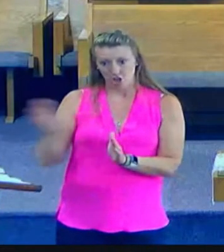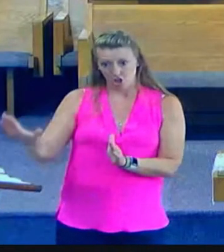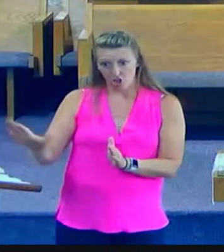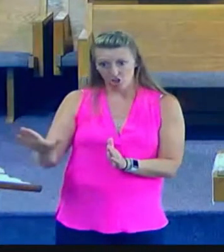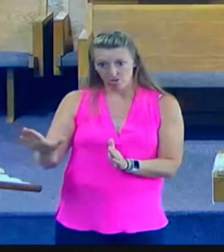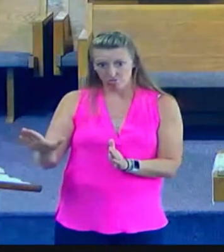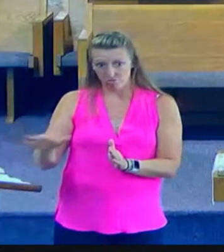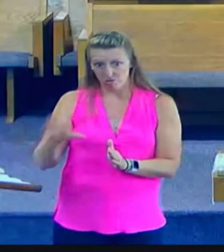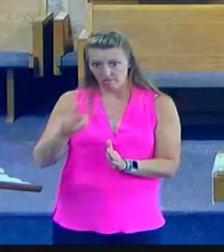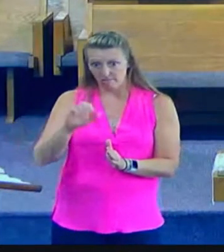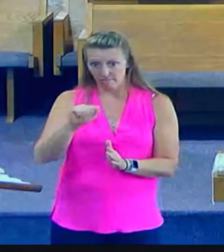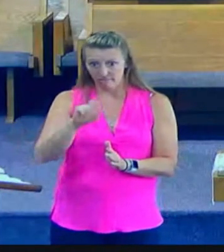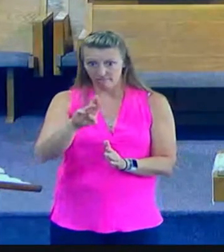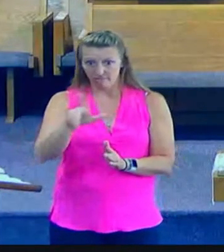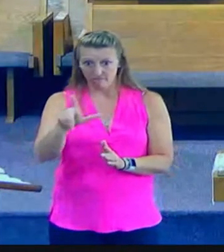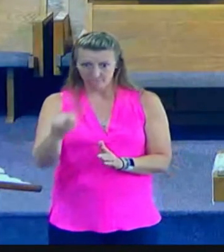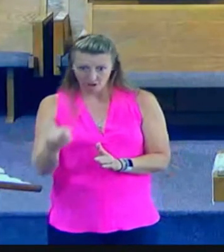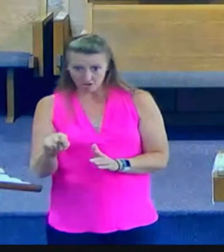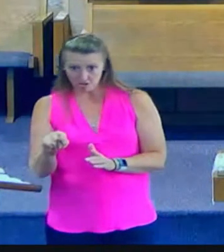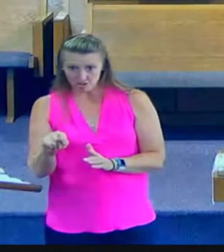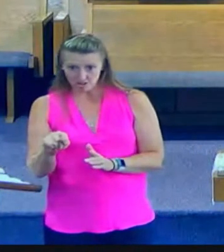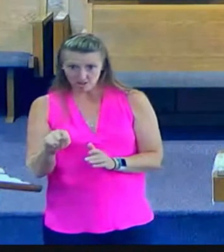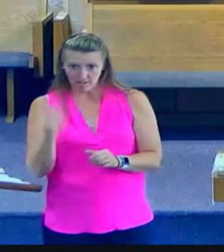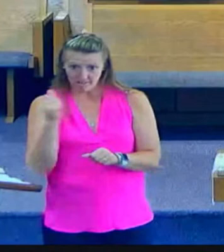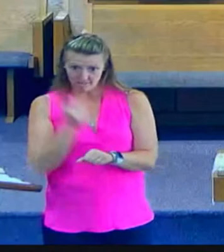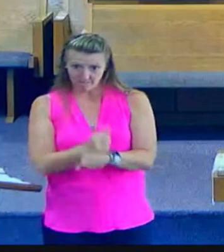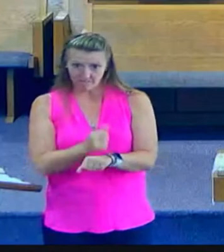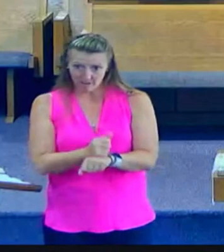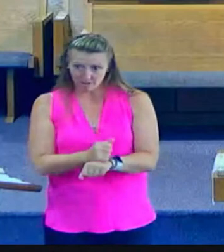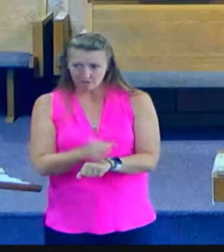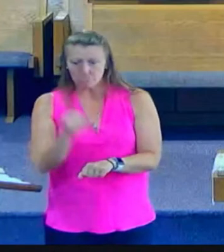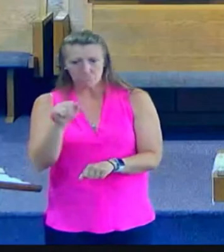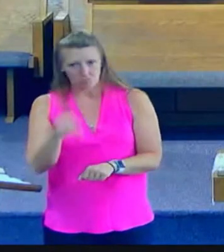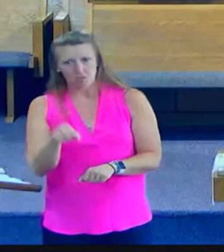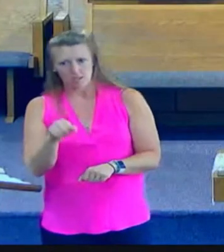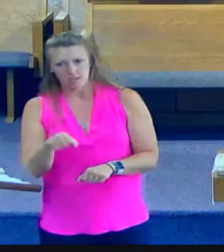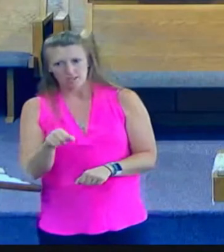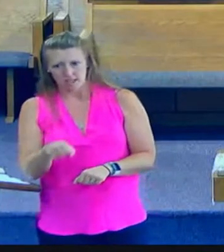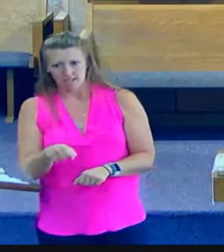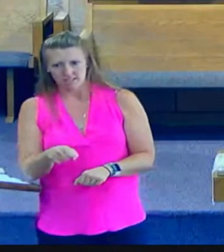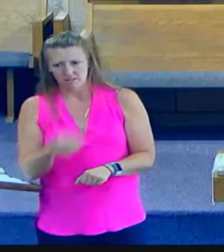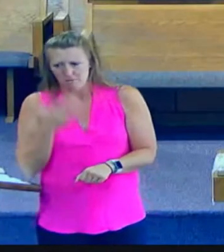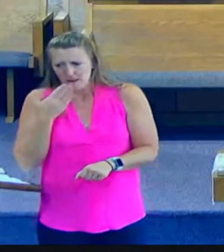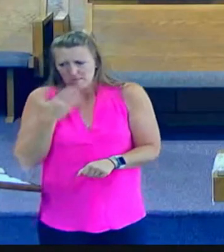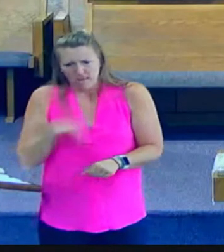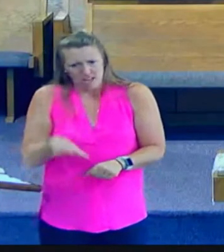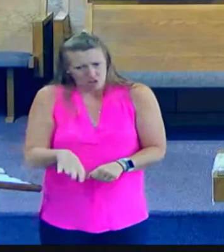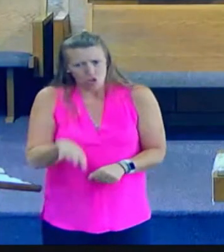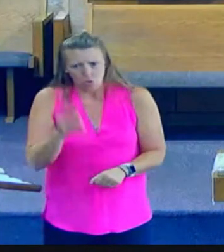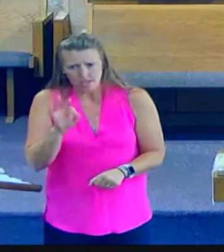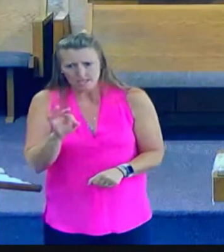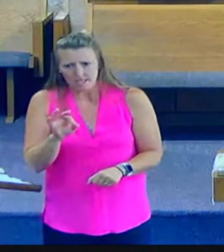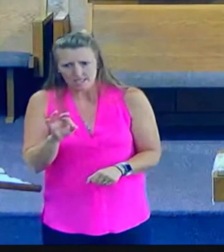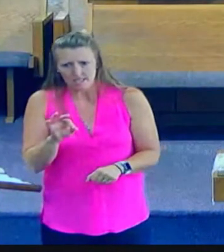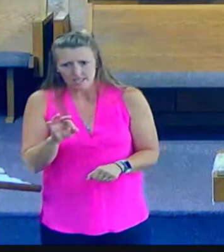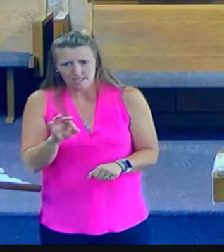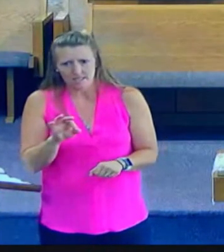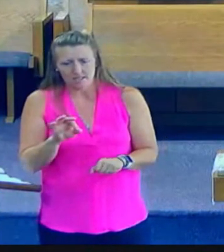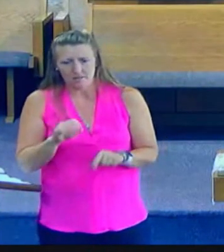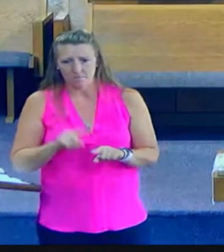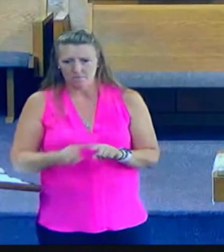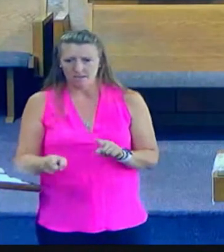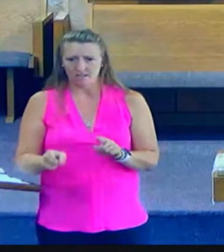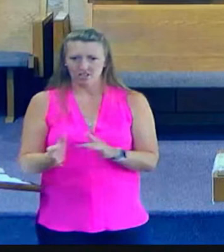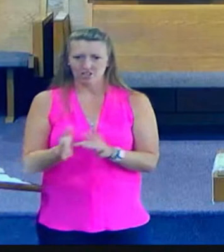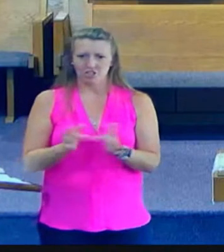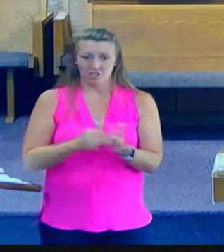considered unclean and a societal outcast, left along the road, as it were, for dead. And yet Jesus